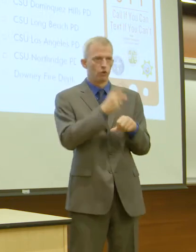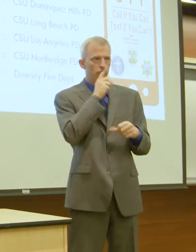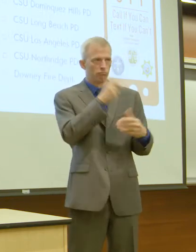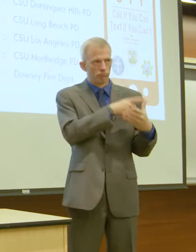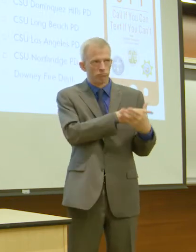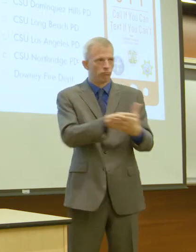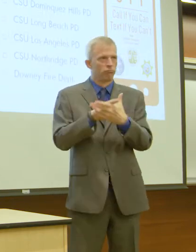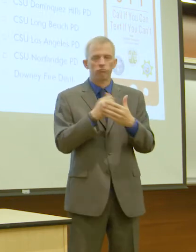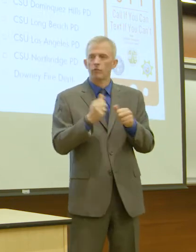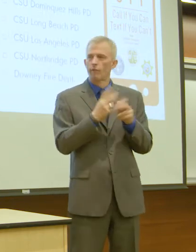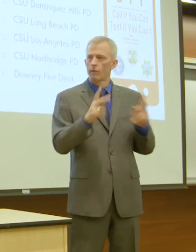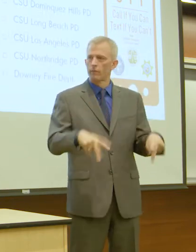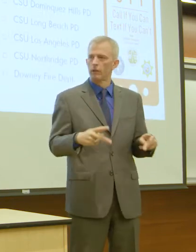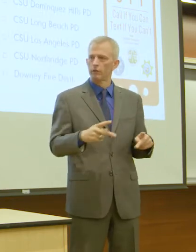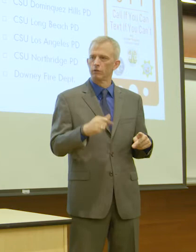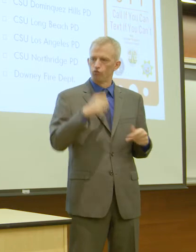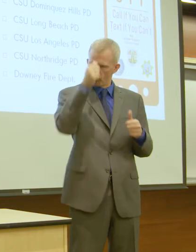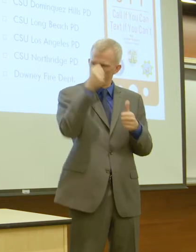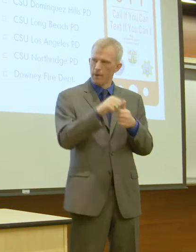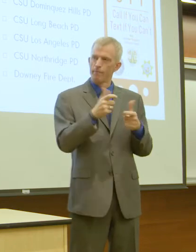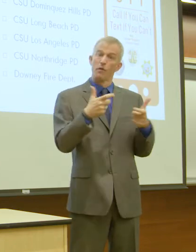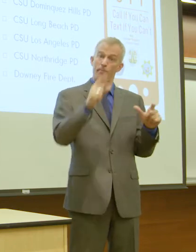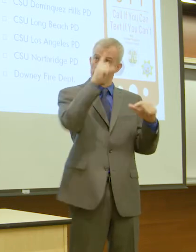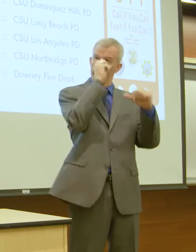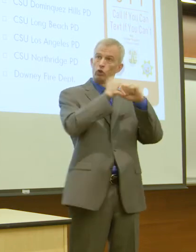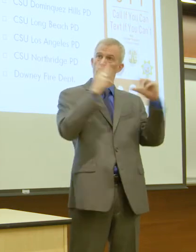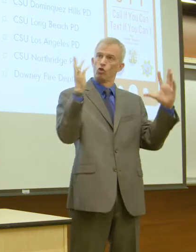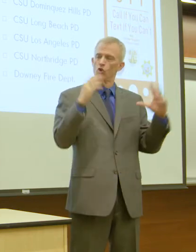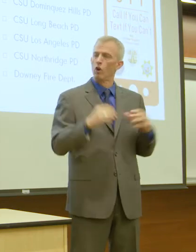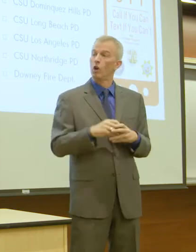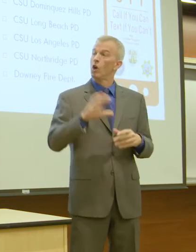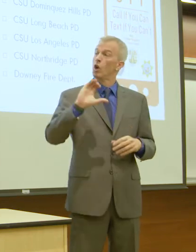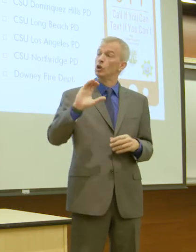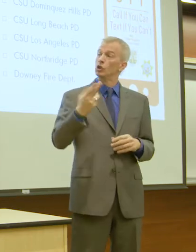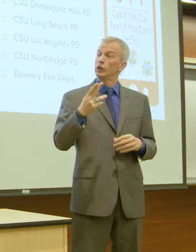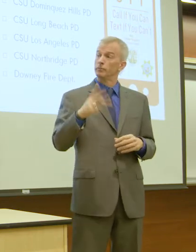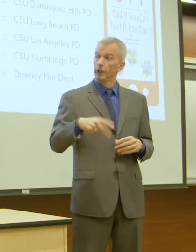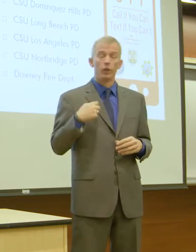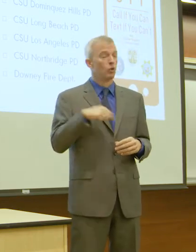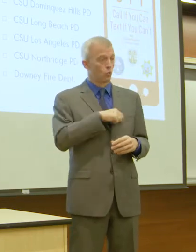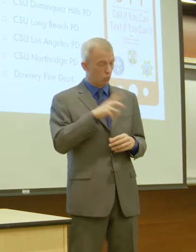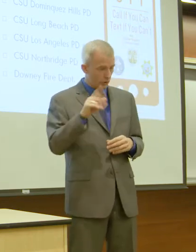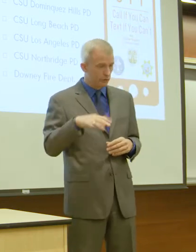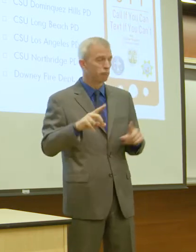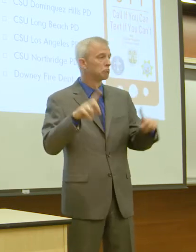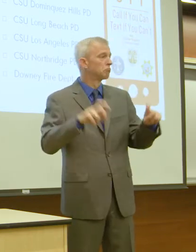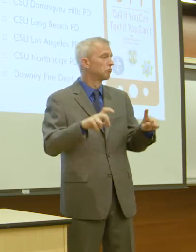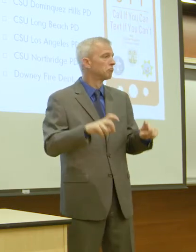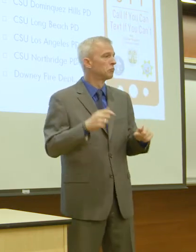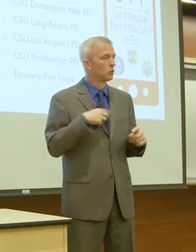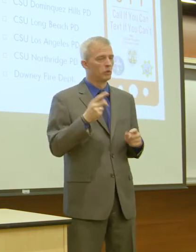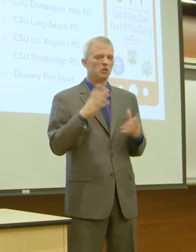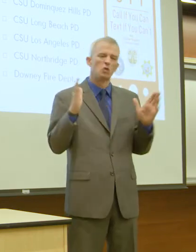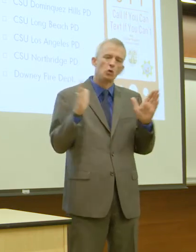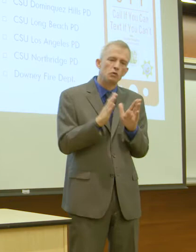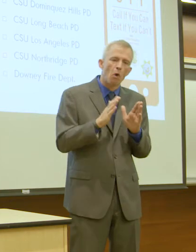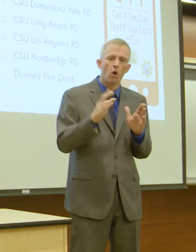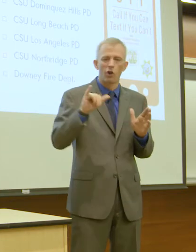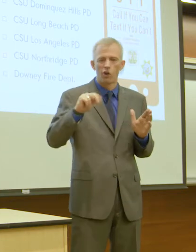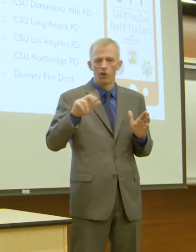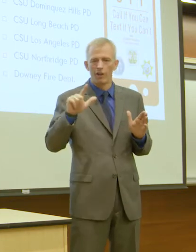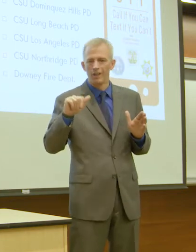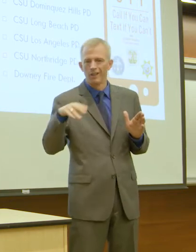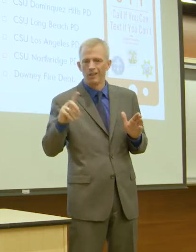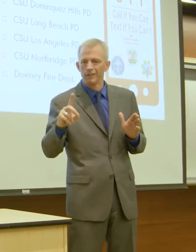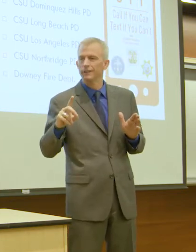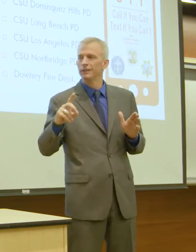what we're doing here today. You know, the CHP, we've actually done our trials with this. We've done it with some smaller divisions, Inland Division, which is, I'm